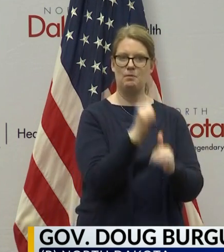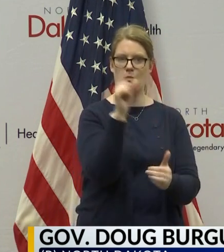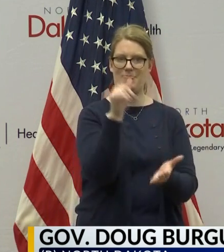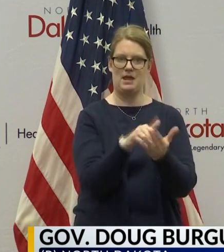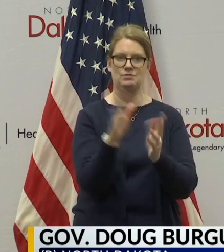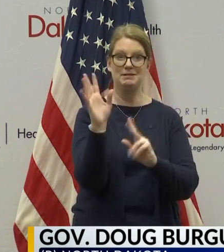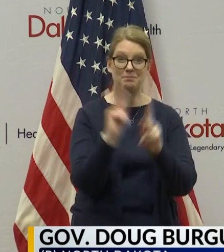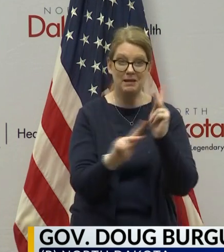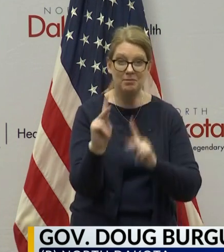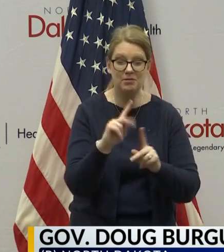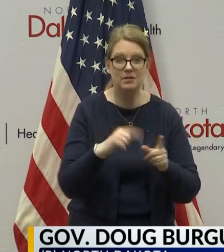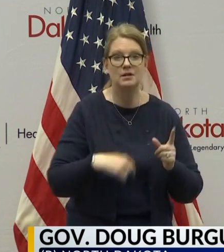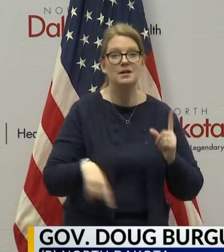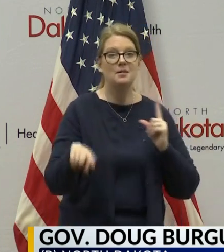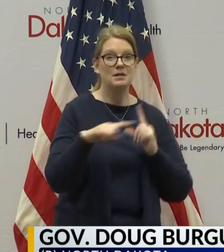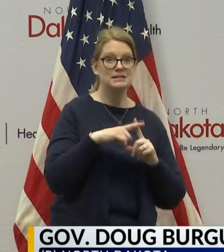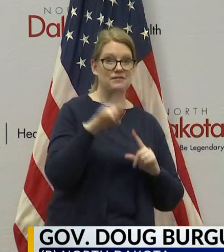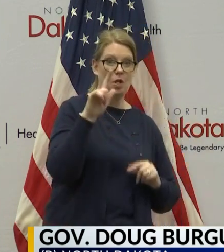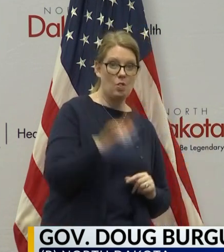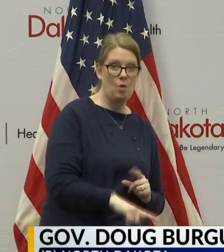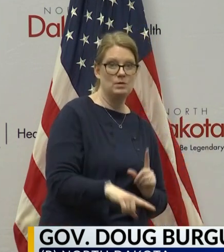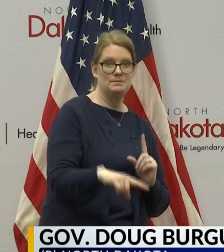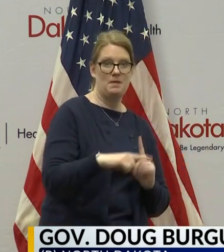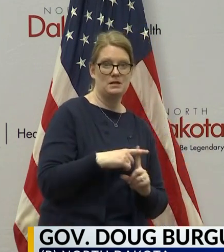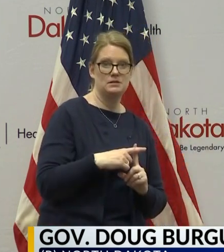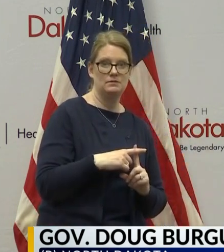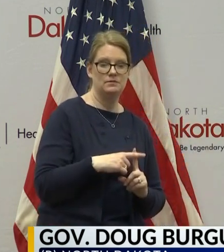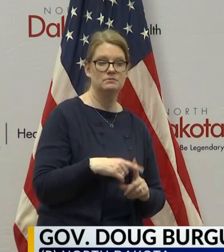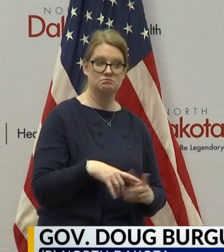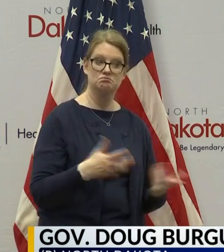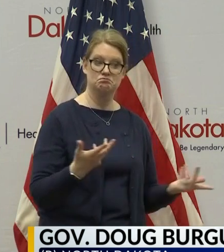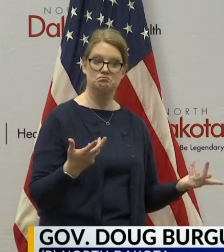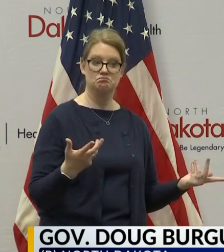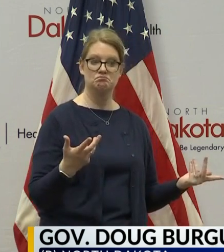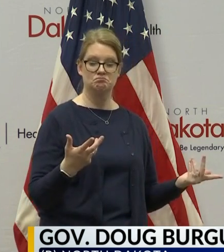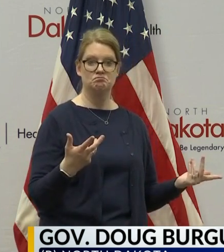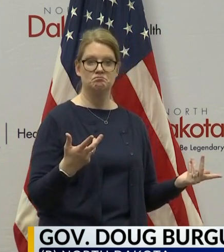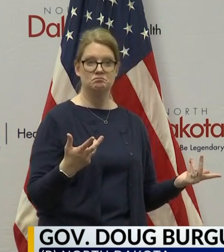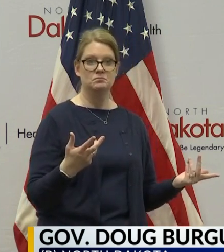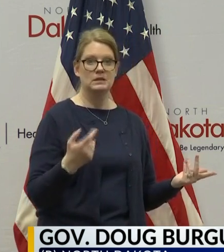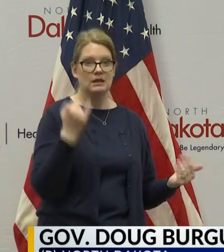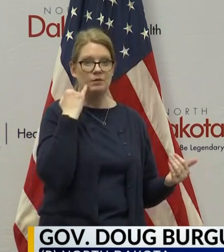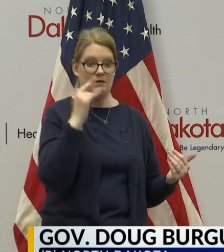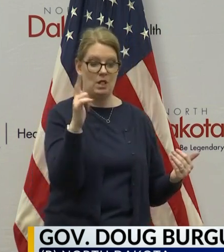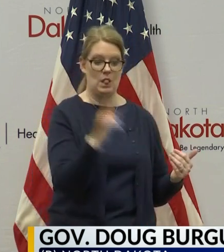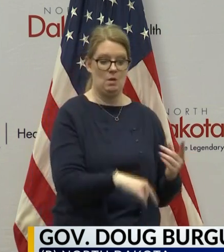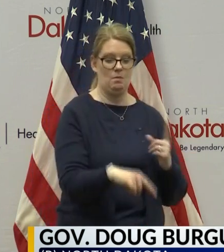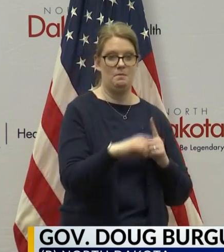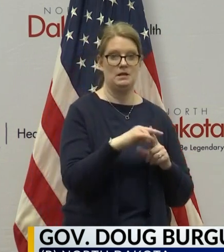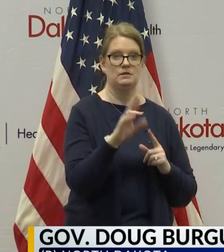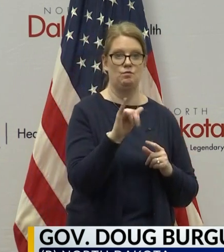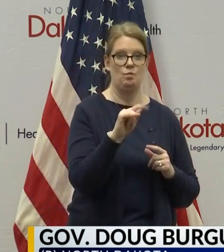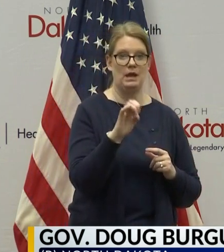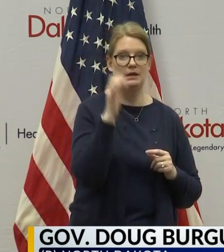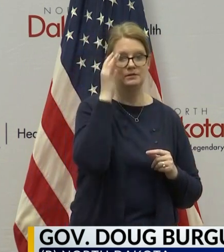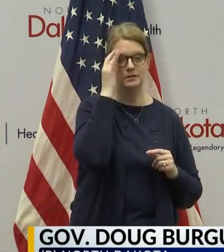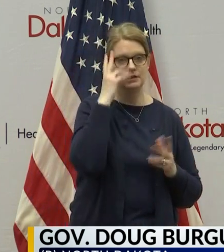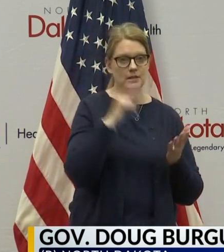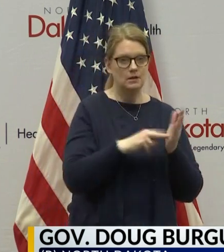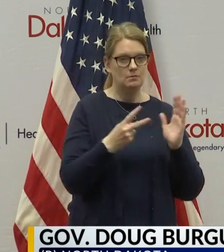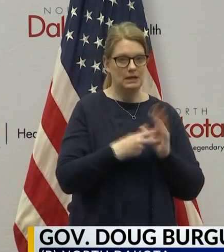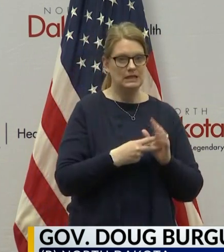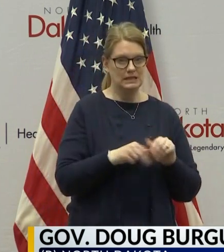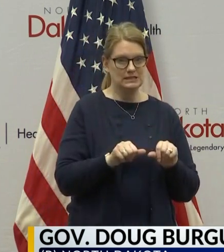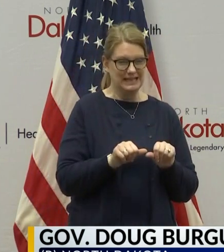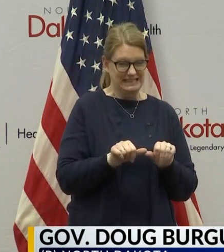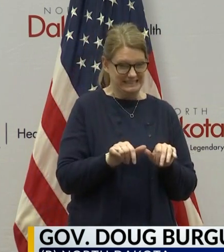and have the lowest positive rate, then you'd have to say, hey, we're, you know, if we have a low positive rate, that means that the thing is not spreading.